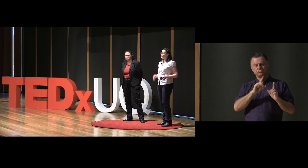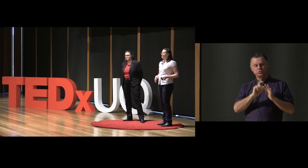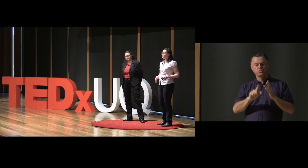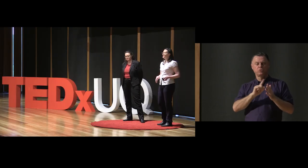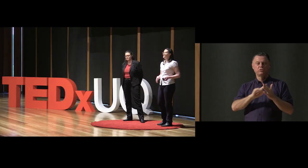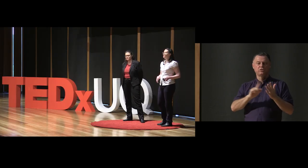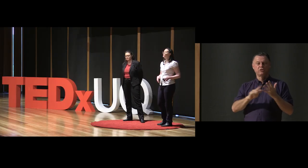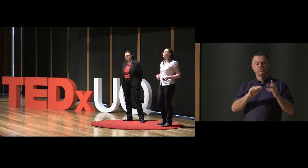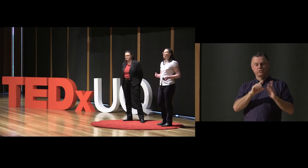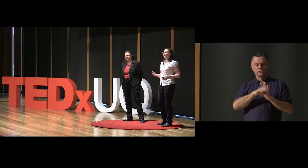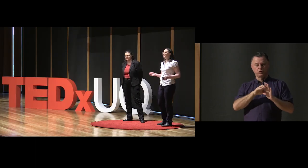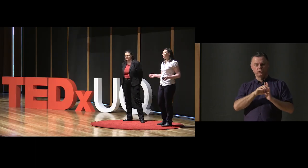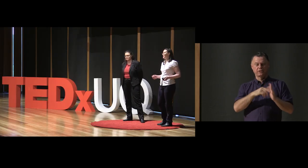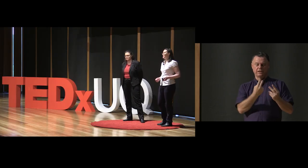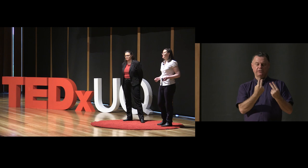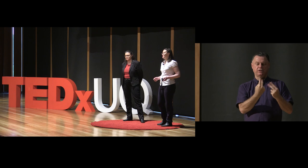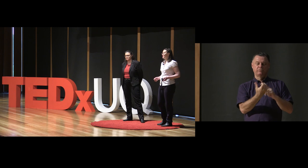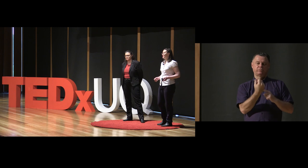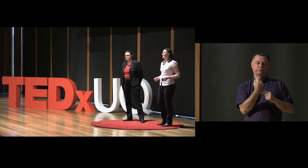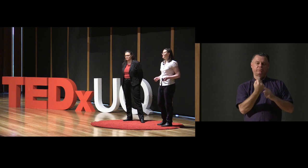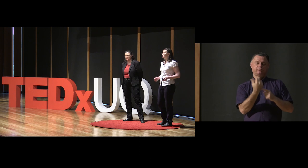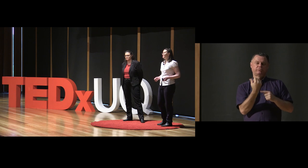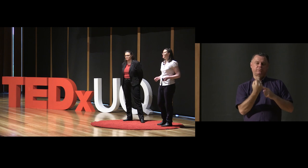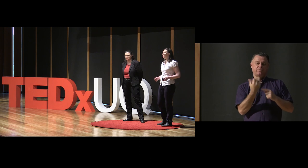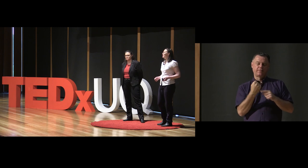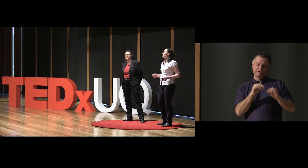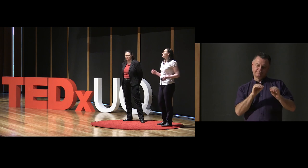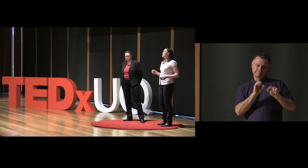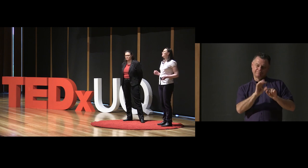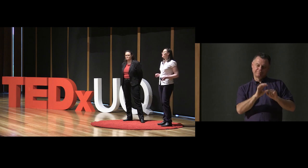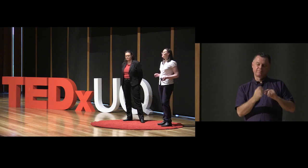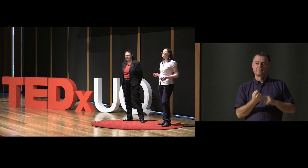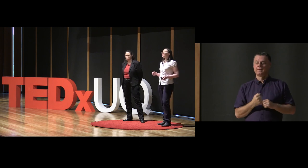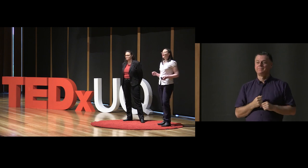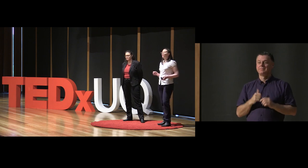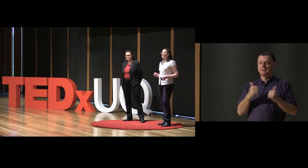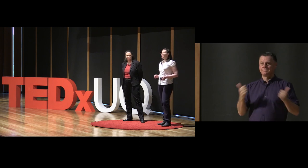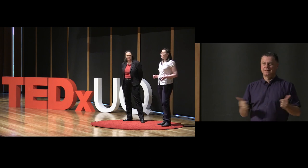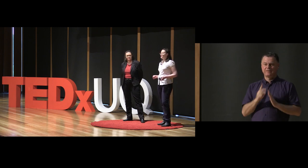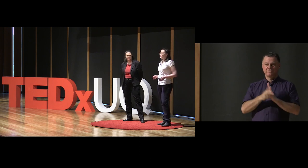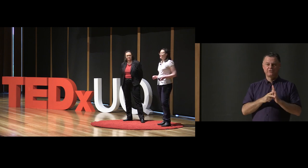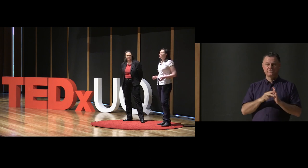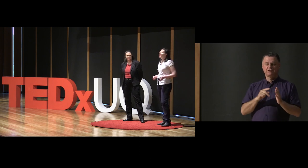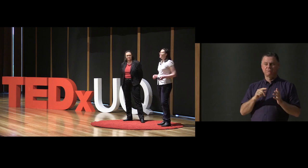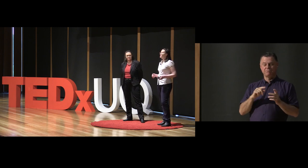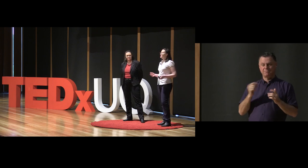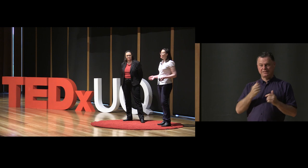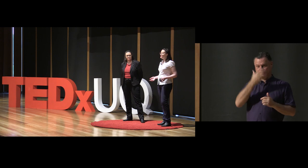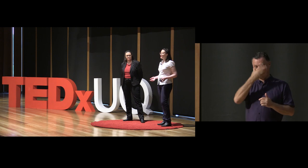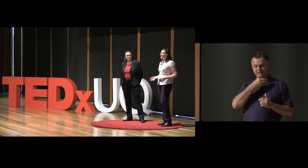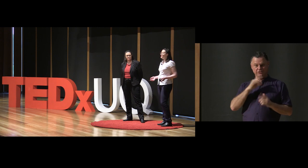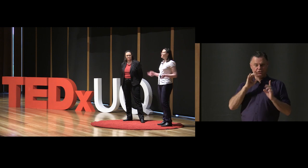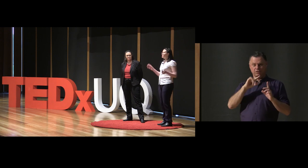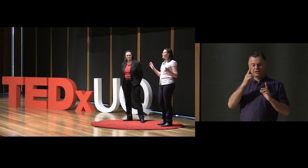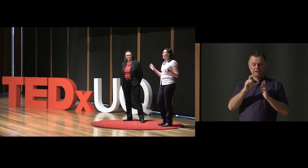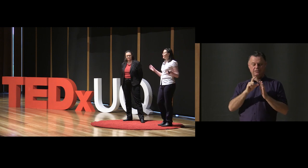our computer system to be able to recognize those signs. These videos cannot be de-identified. Because in